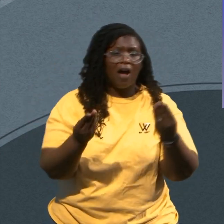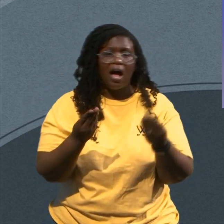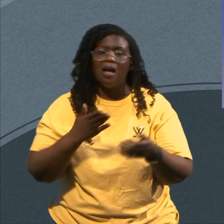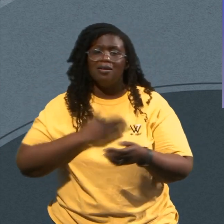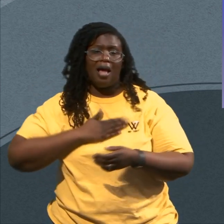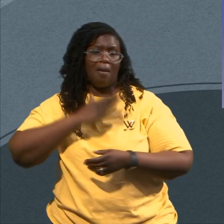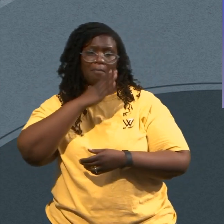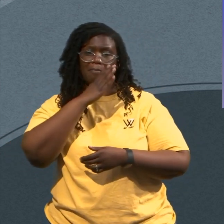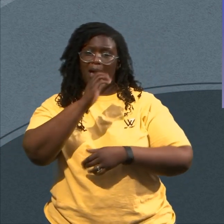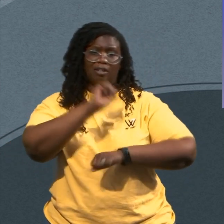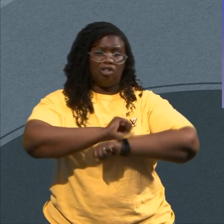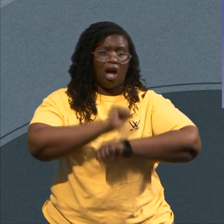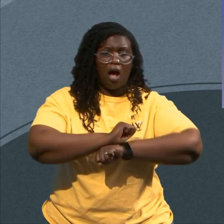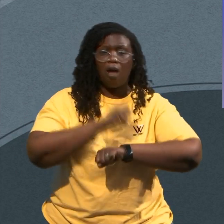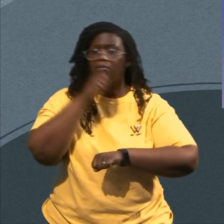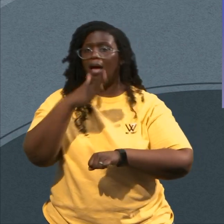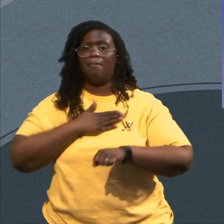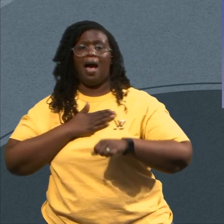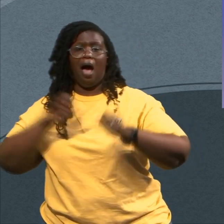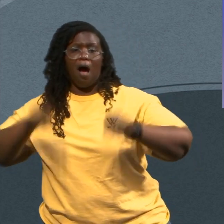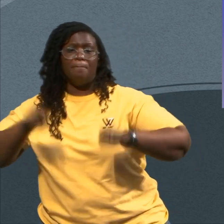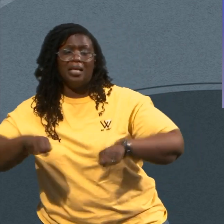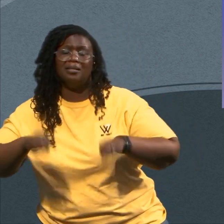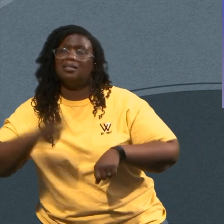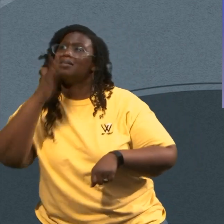God Is The One That Is Providing For Me